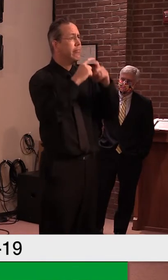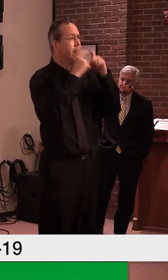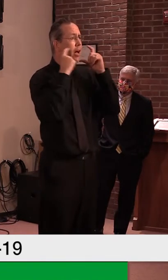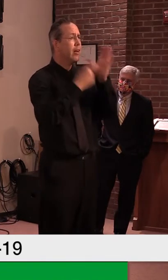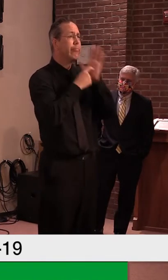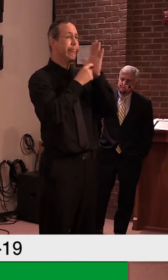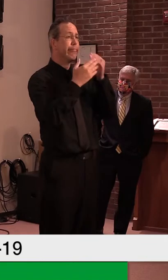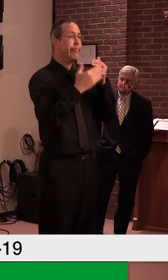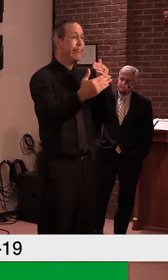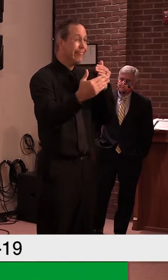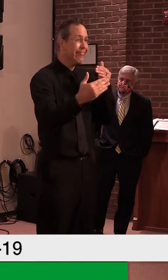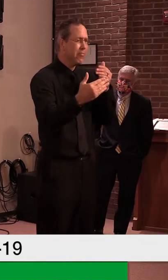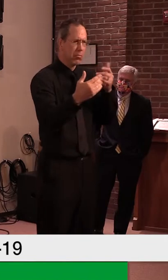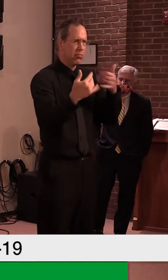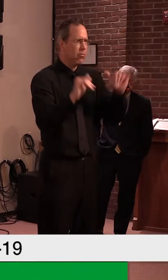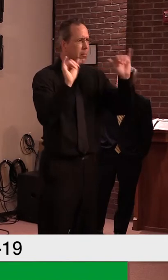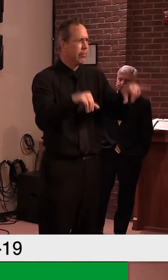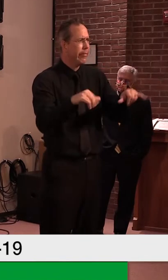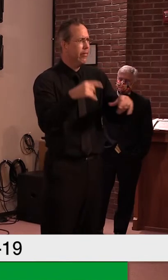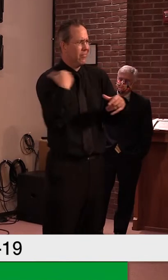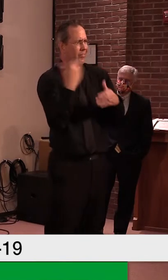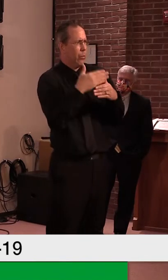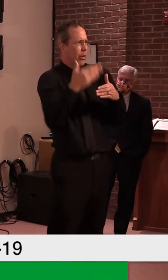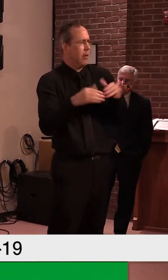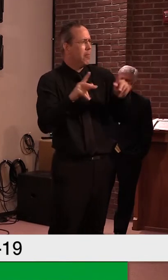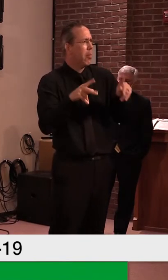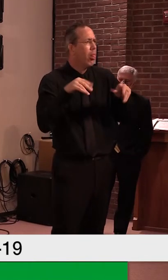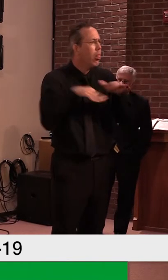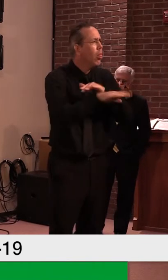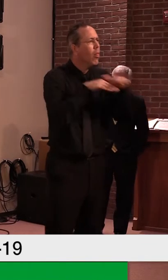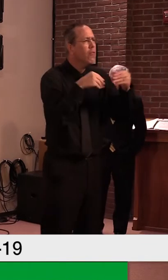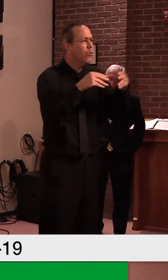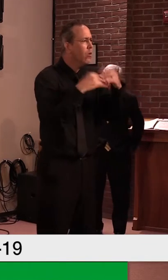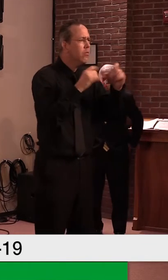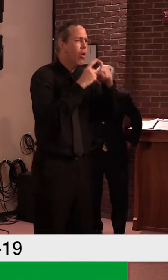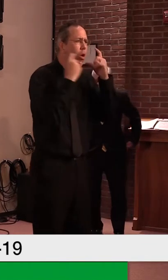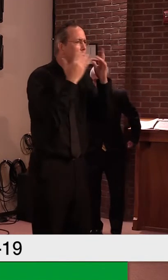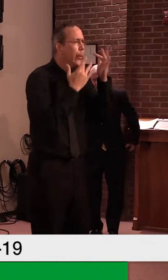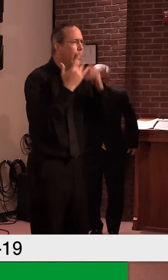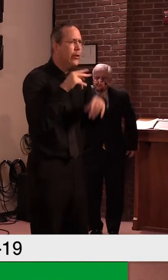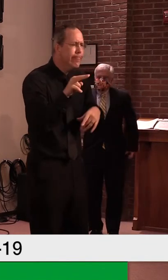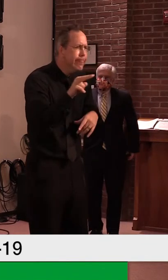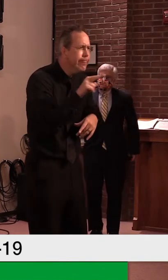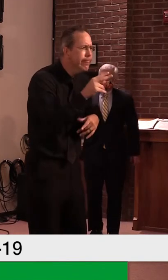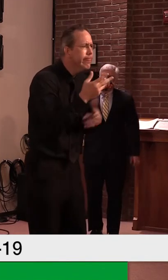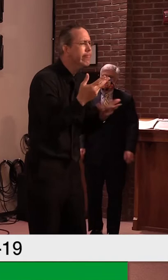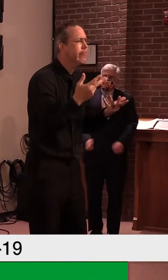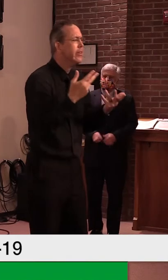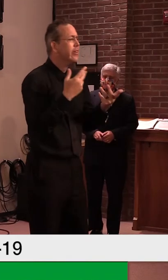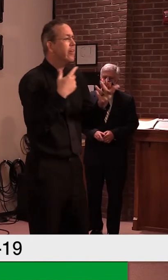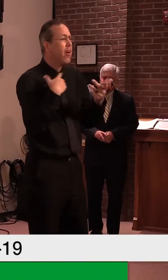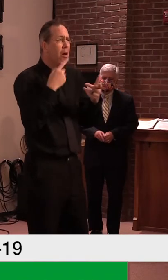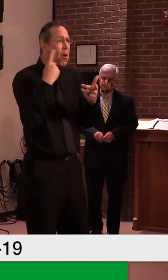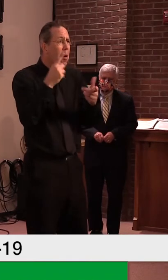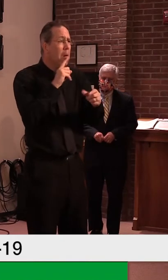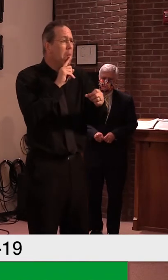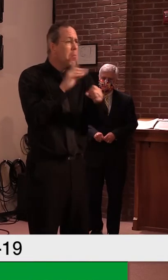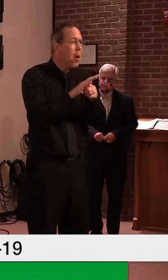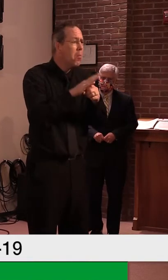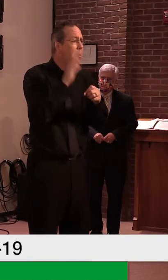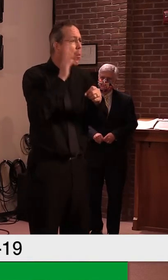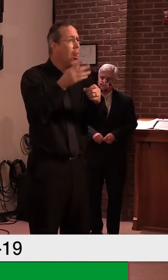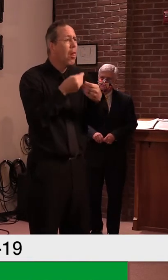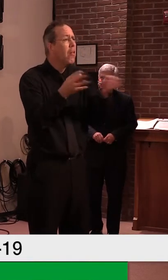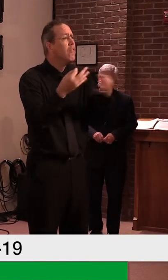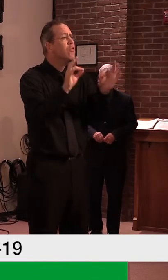that, uh, the state was sending out last Friday. Just wondering when might all the towns actually see these masks, uh,